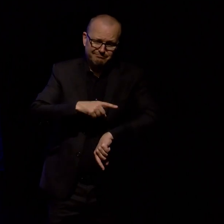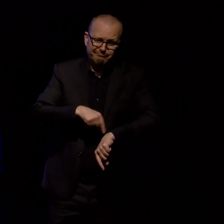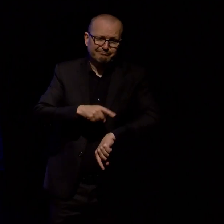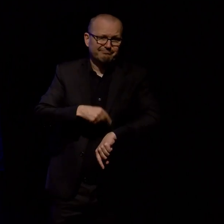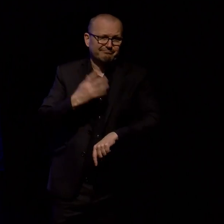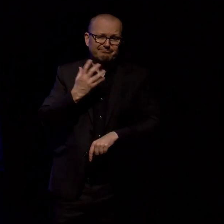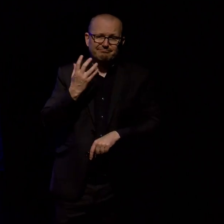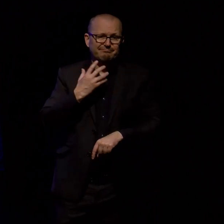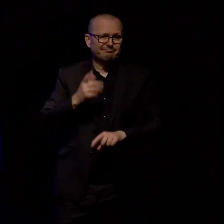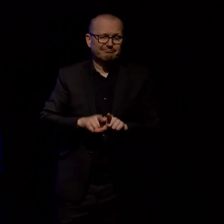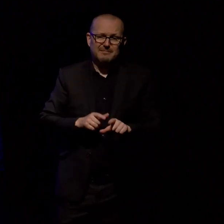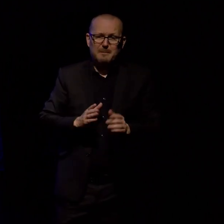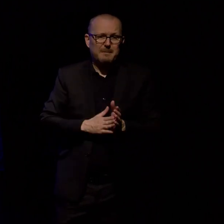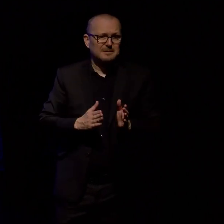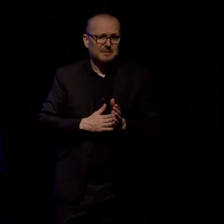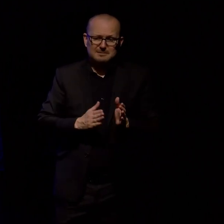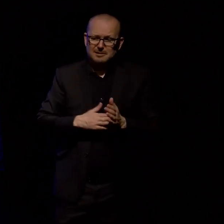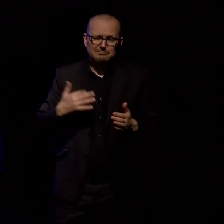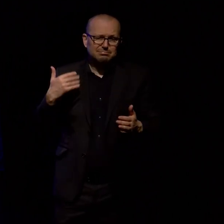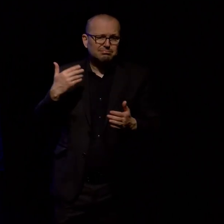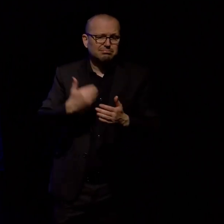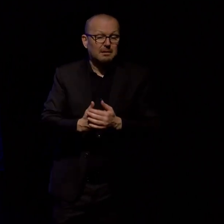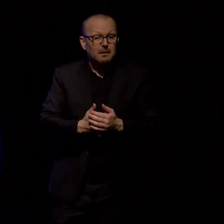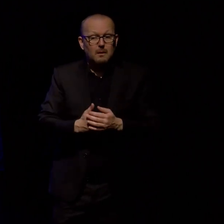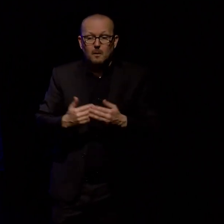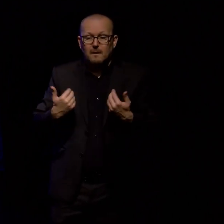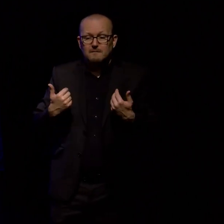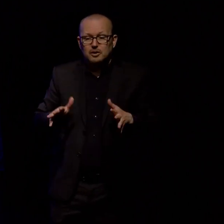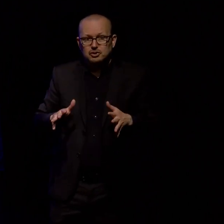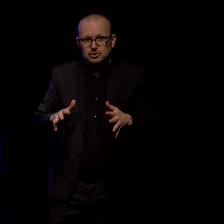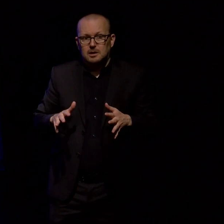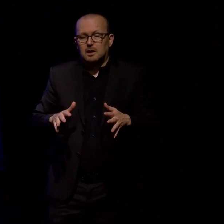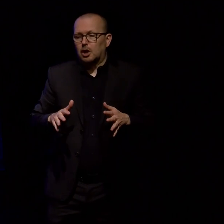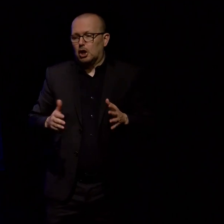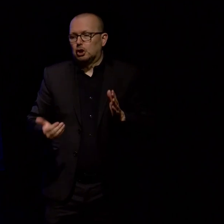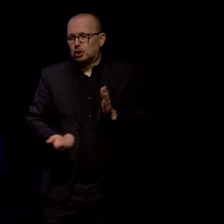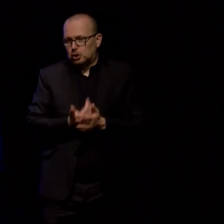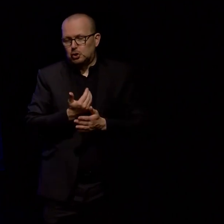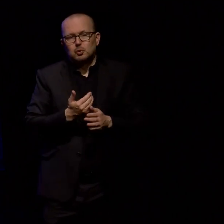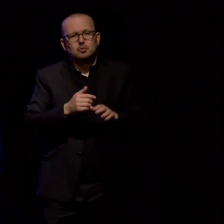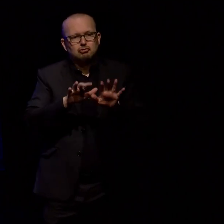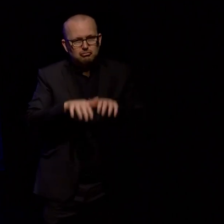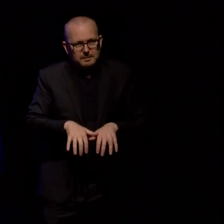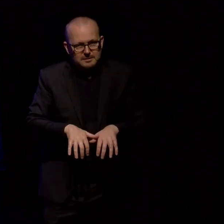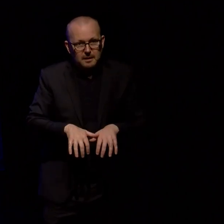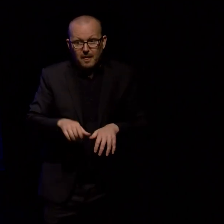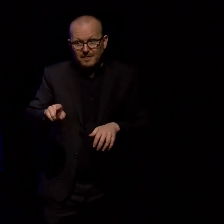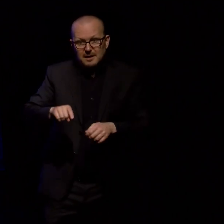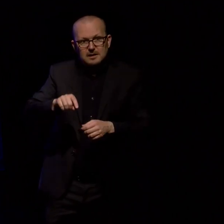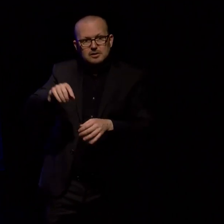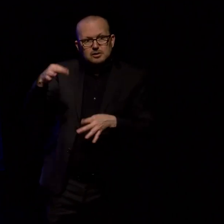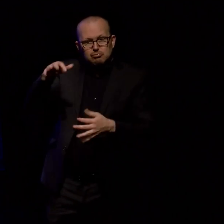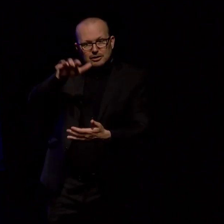and once we did that, I re, I wrote a new D3.js script that read that spreadsheet and turned it into a